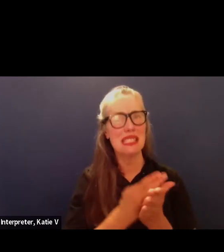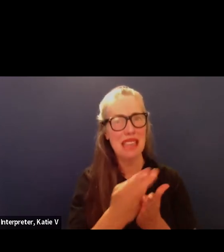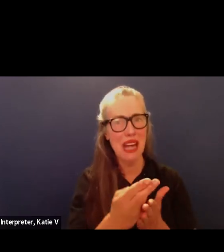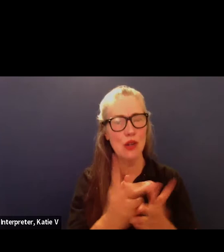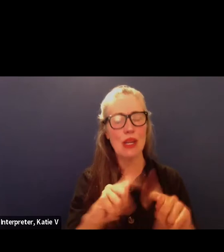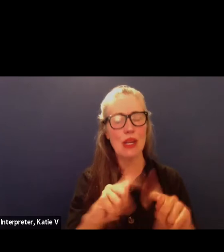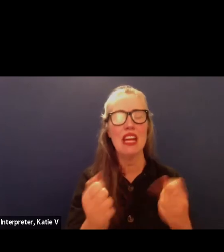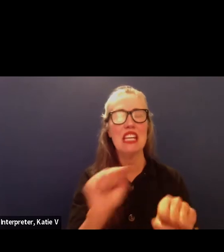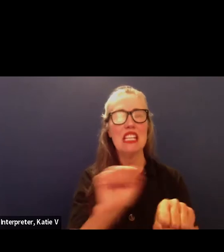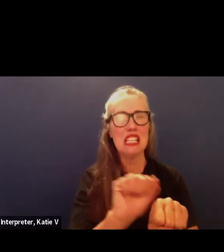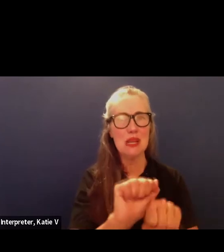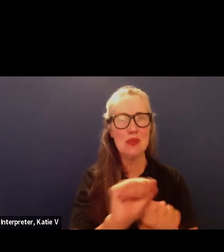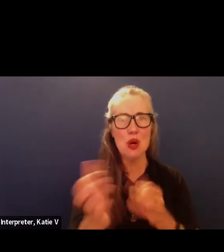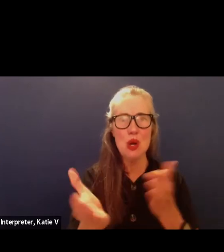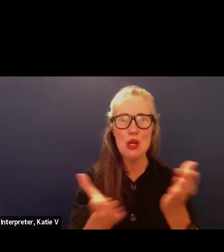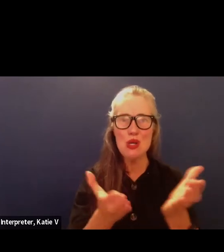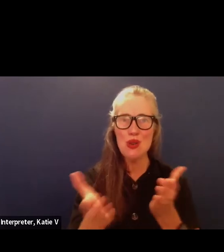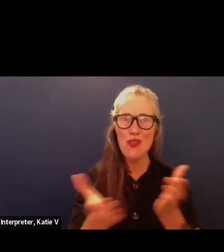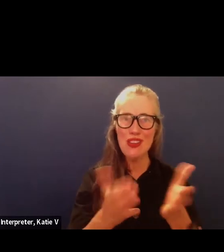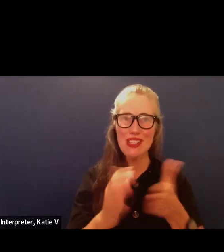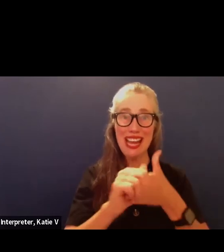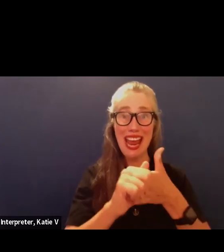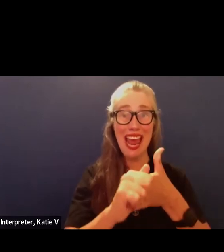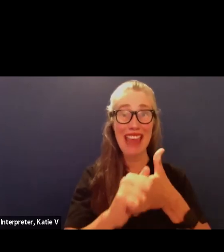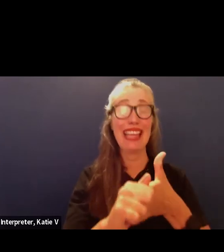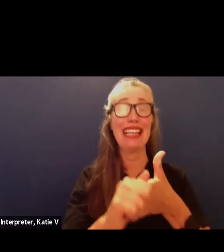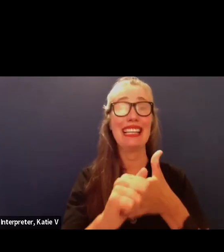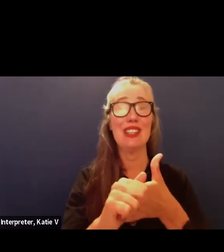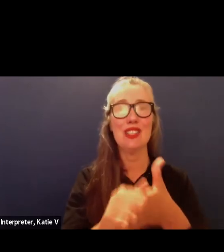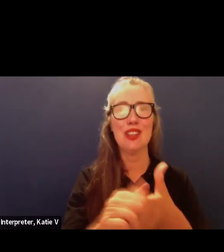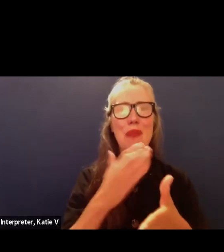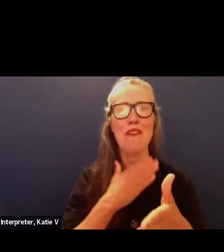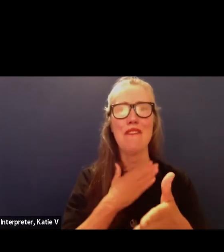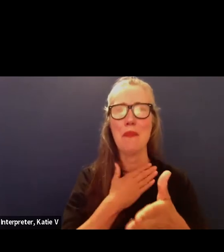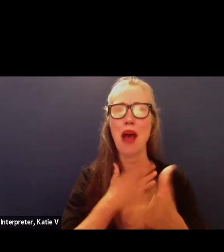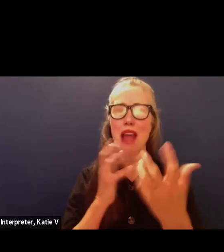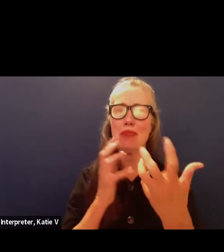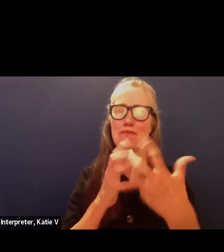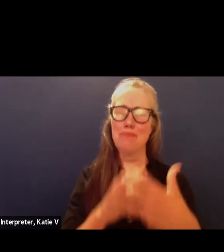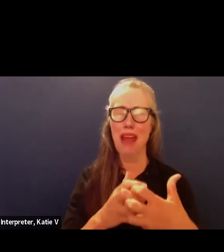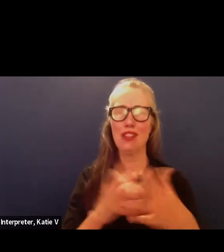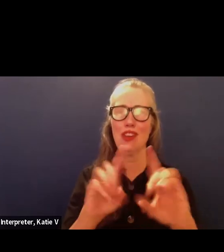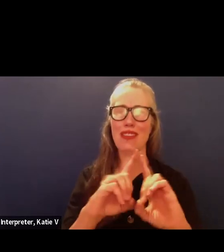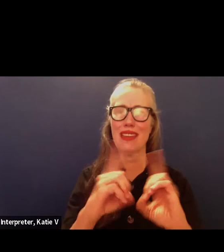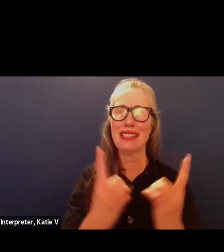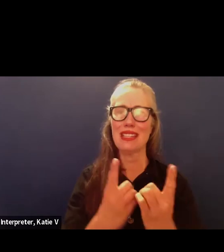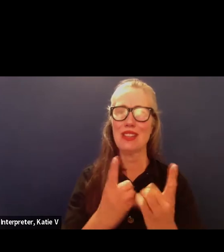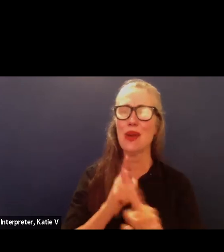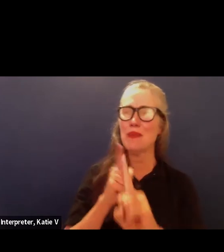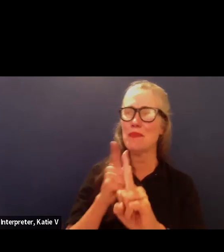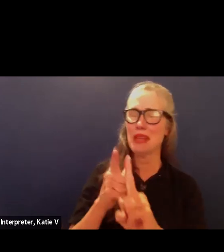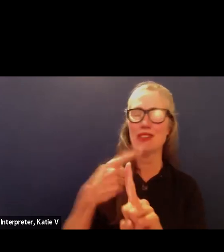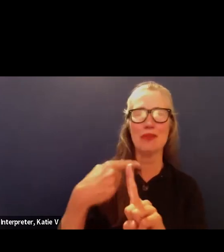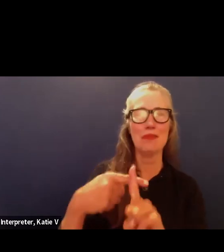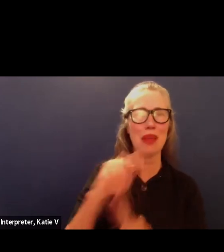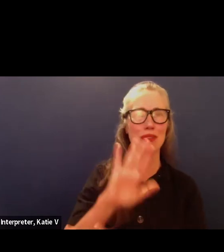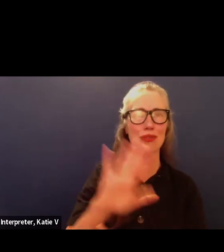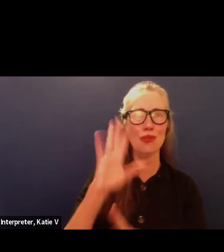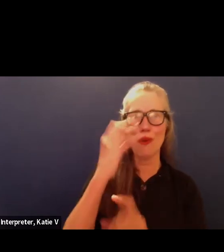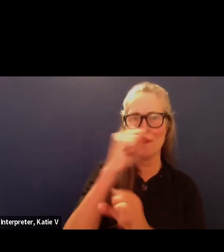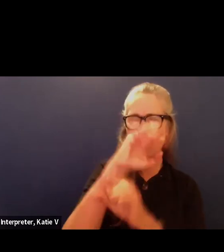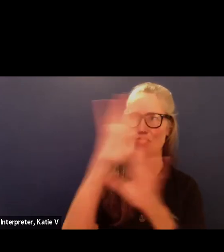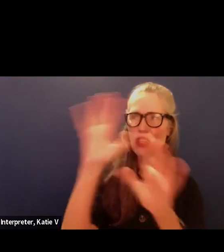service growth and the leadership in my leadership are aligned with the district's mission and vision i am